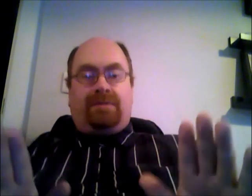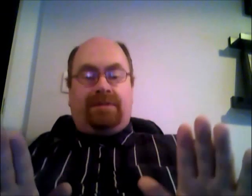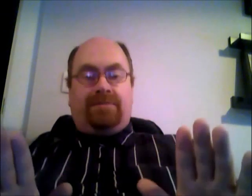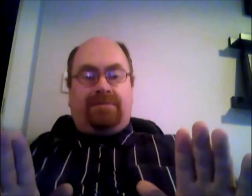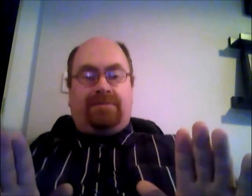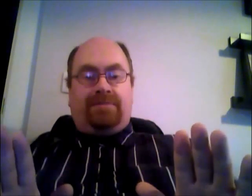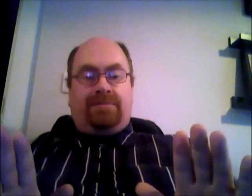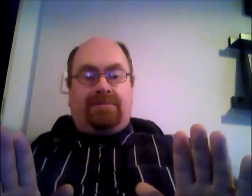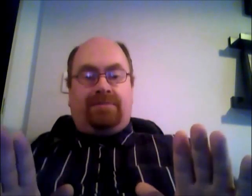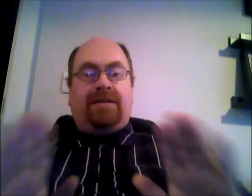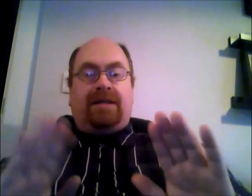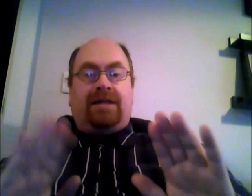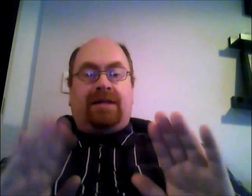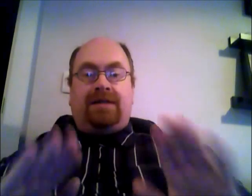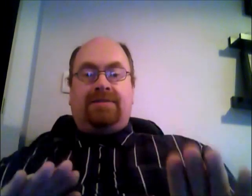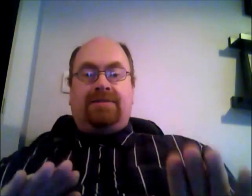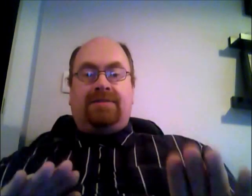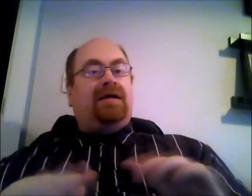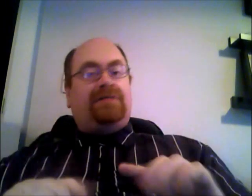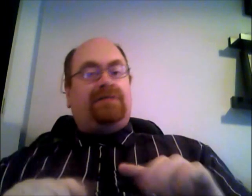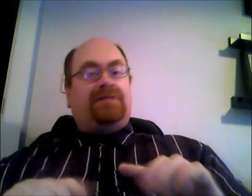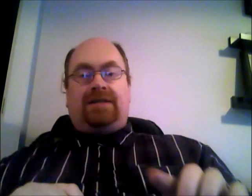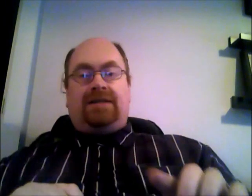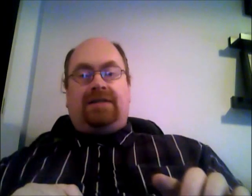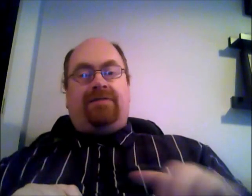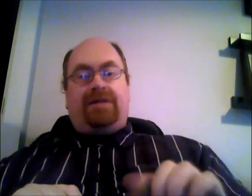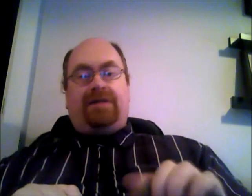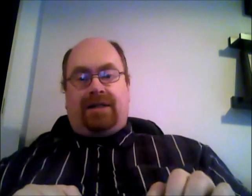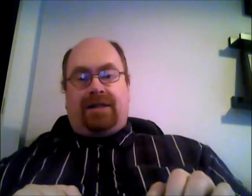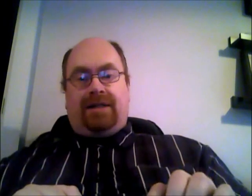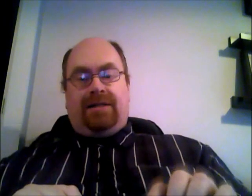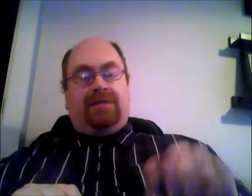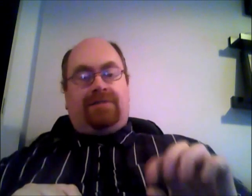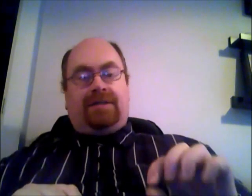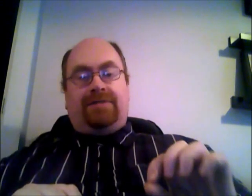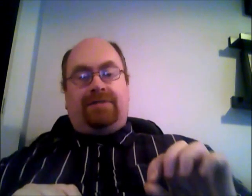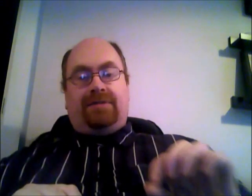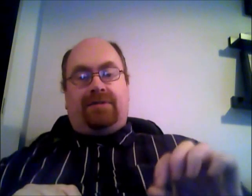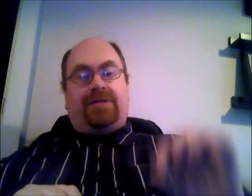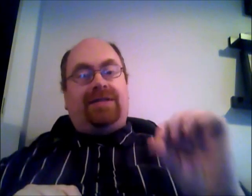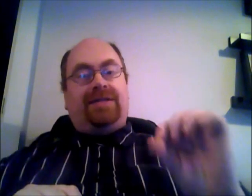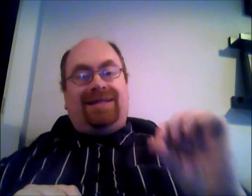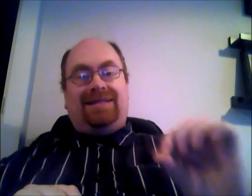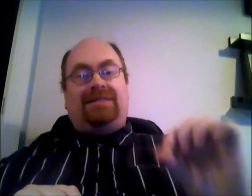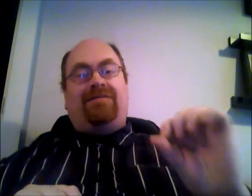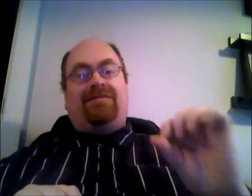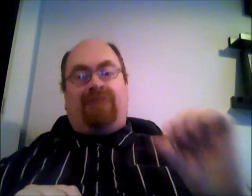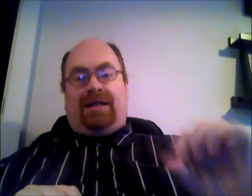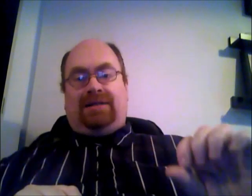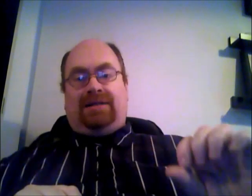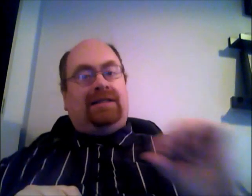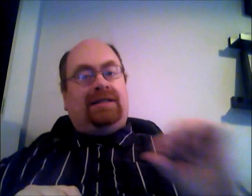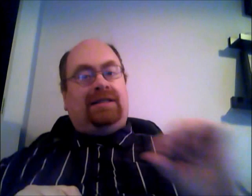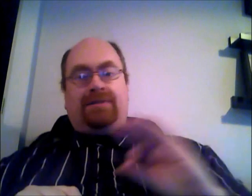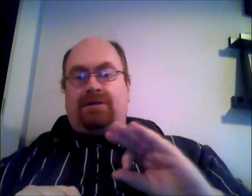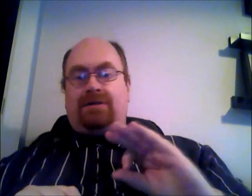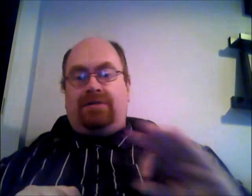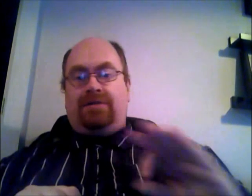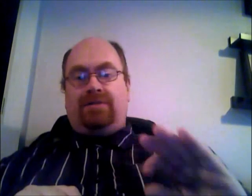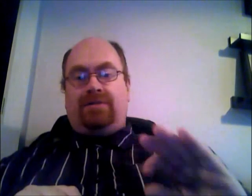however the concept of charging for your money charging for your water is valid it happens all over the world